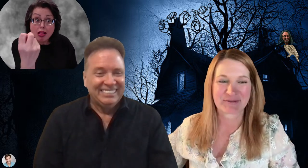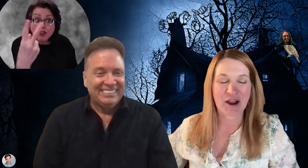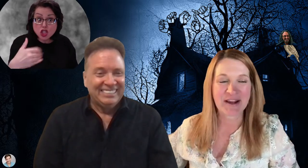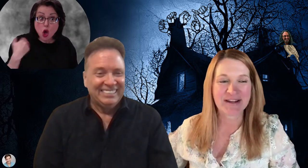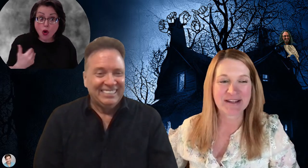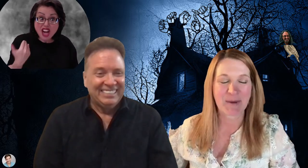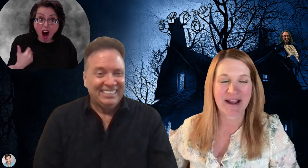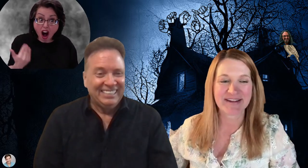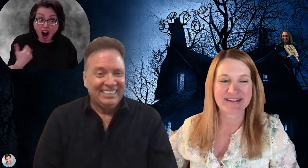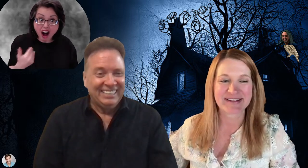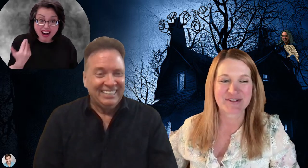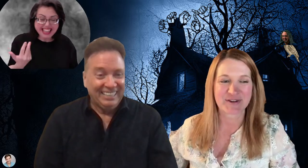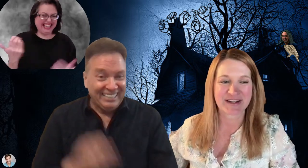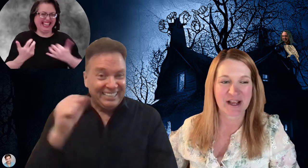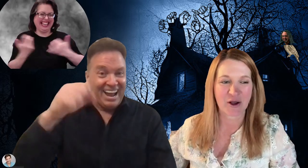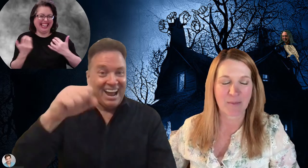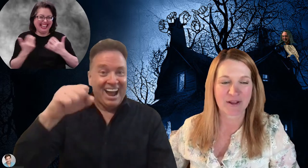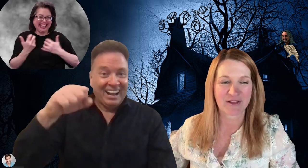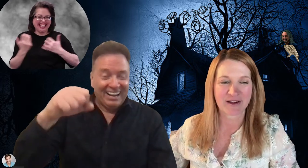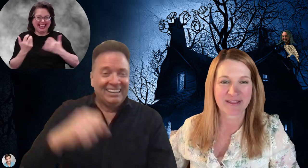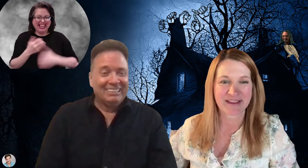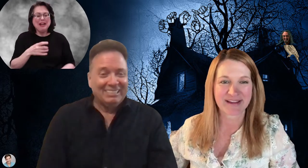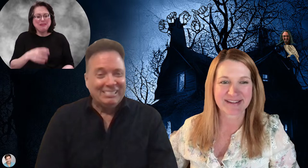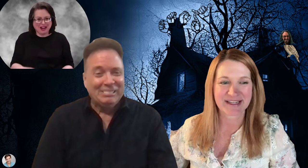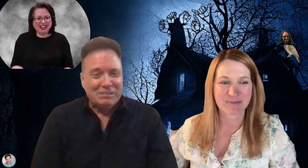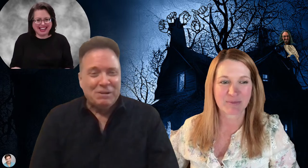Ryan is behind the scenes right now helping a lot of things. Oh, yeah.